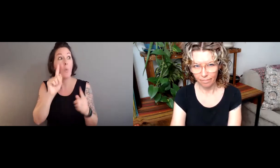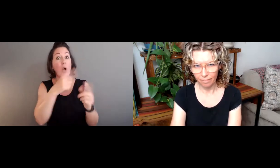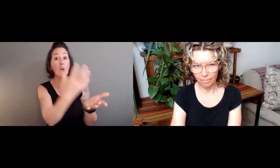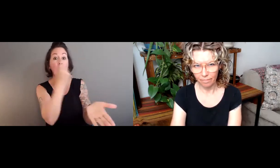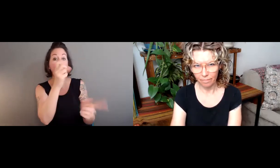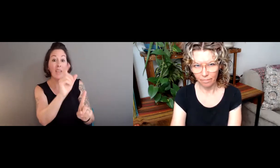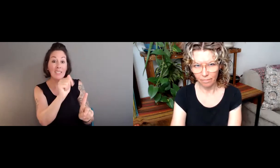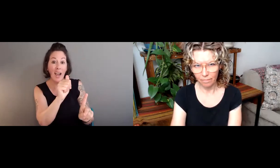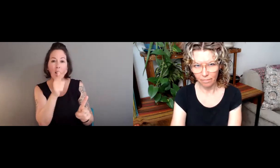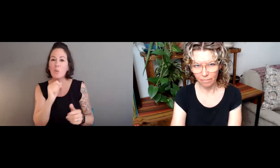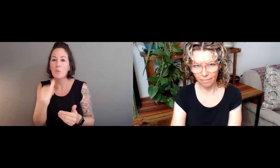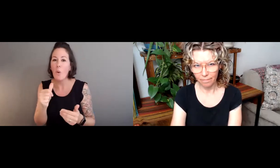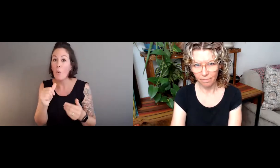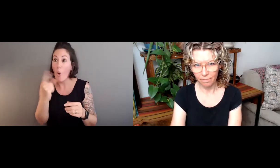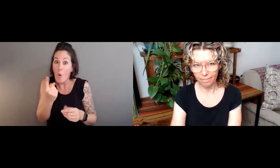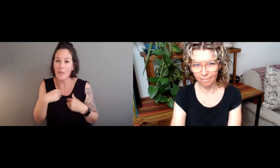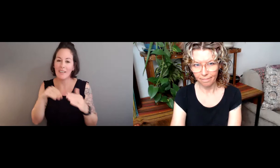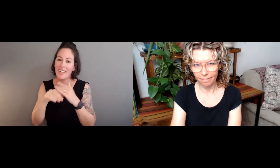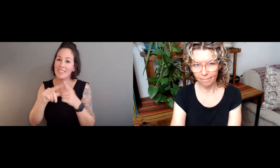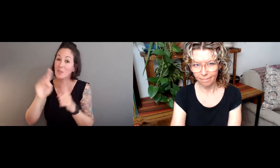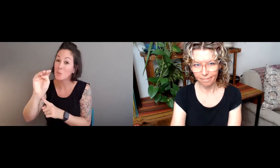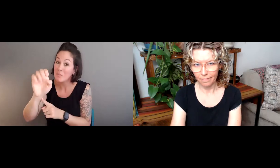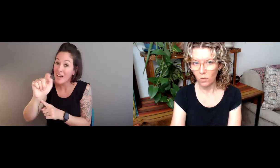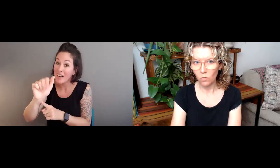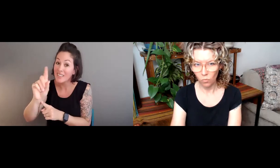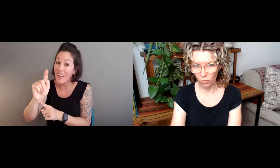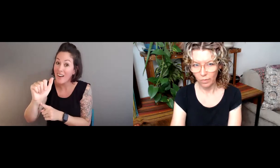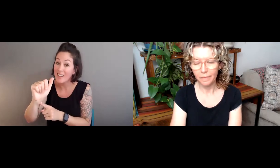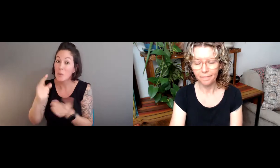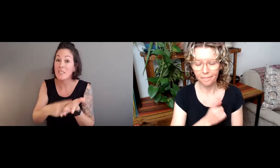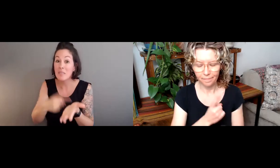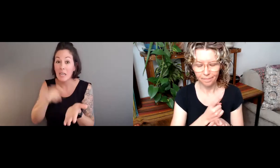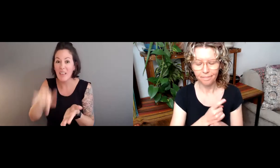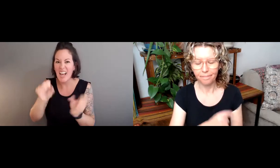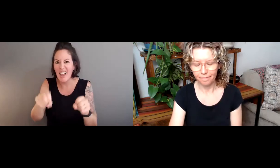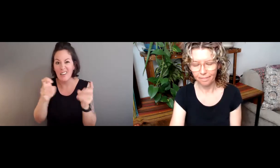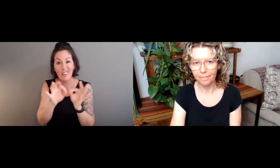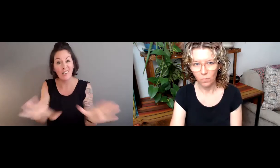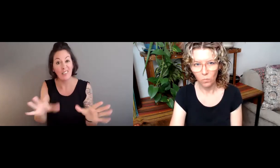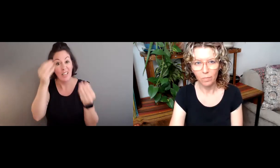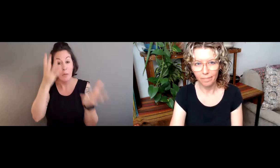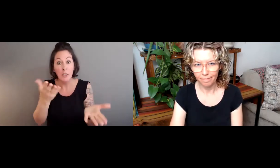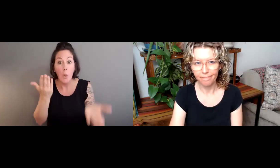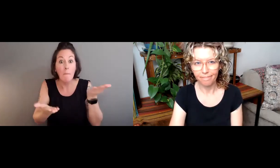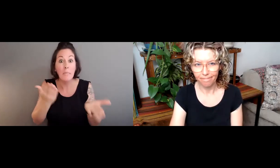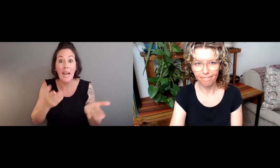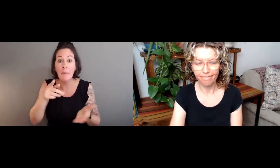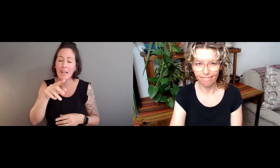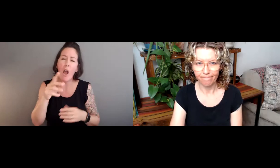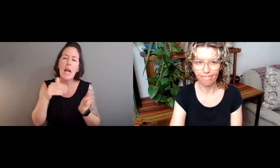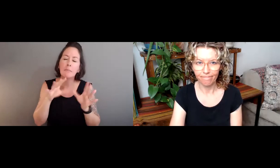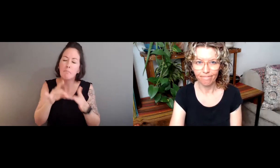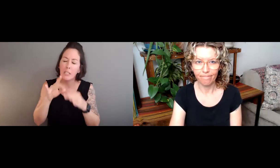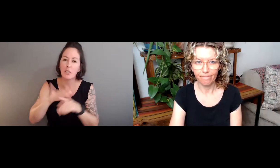ask them. You also have to think about when you get that data. You don't always have access to the metadata. And so